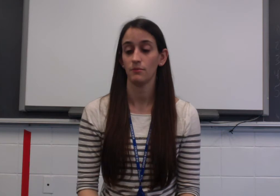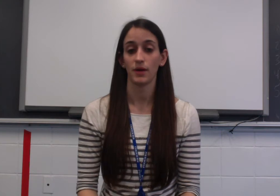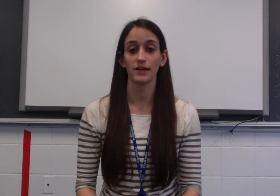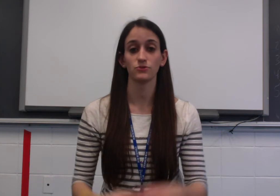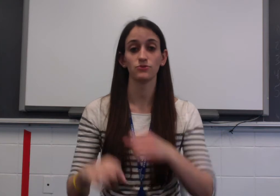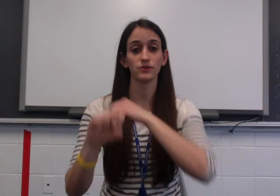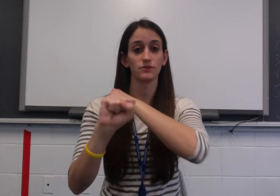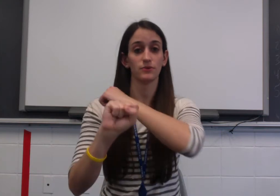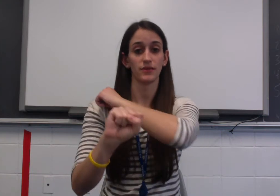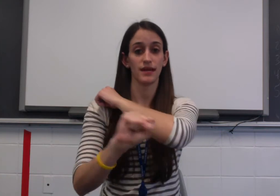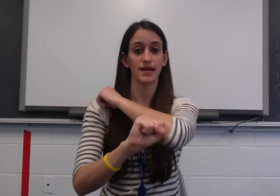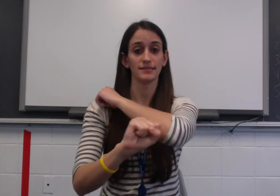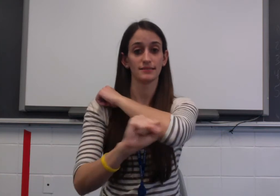Passover with an S.